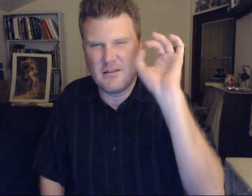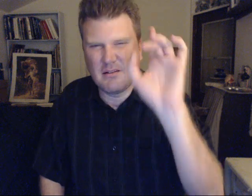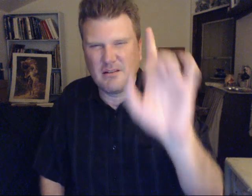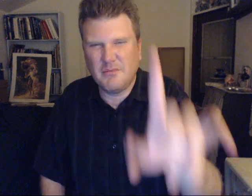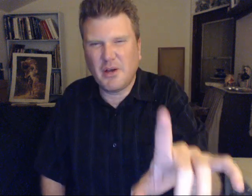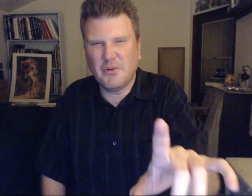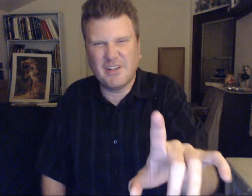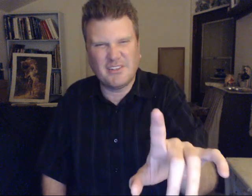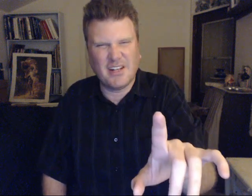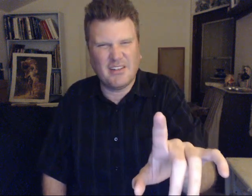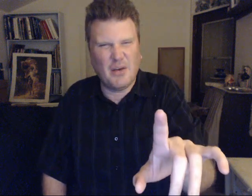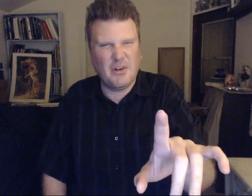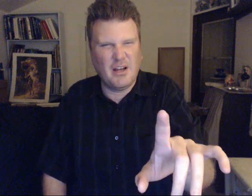You might want to. that one out.